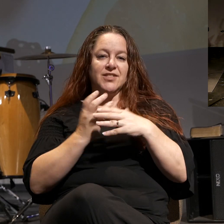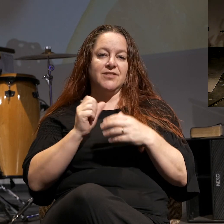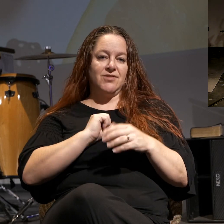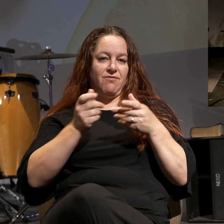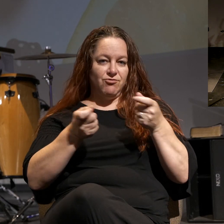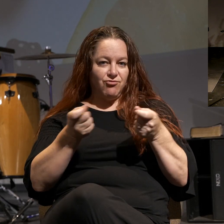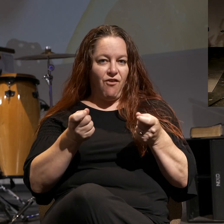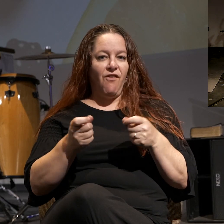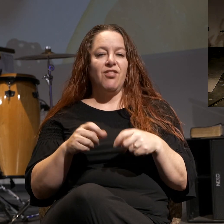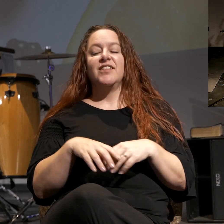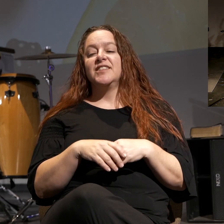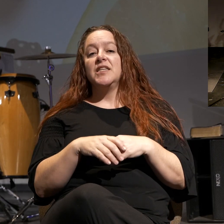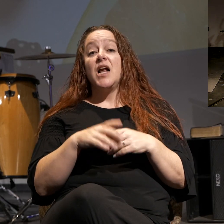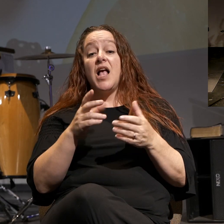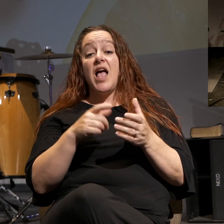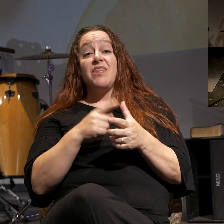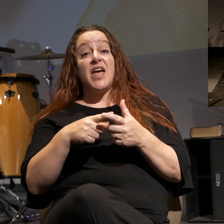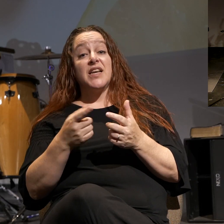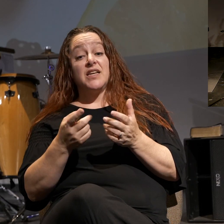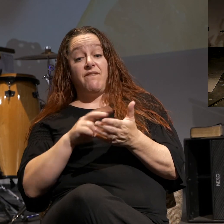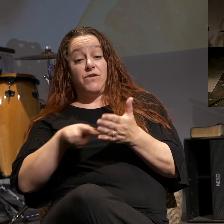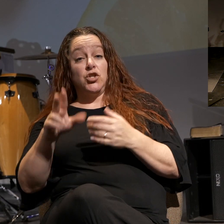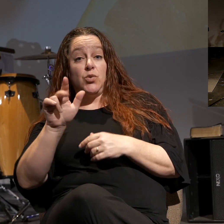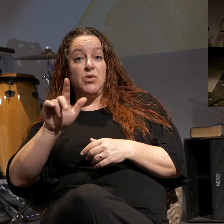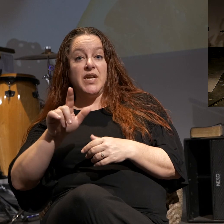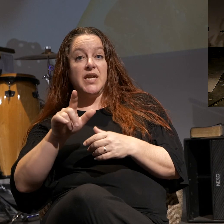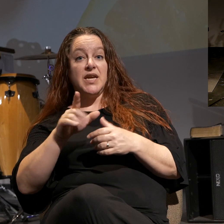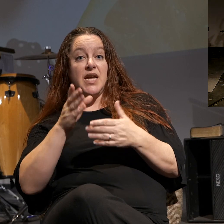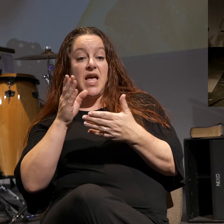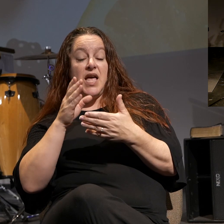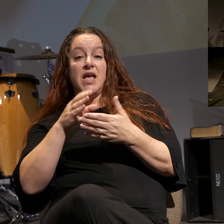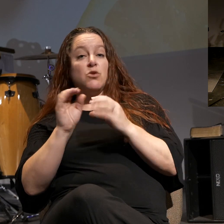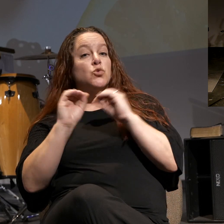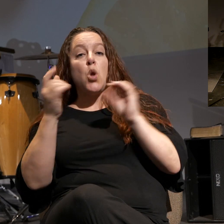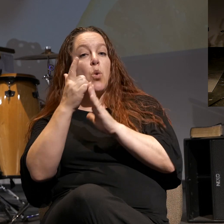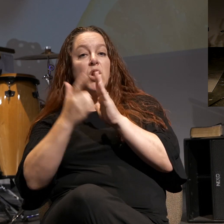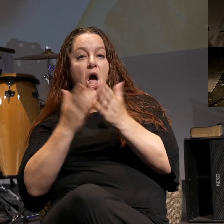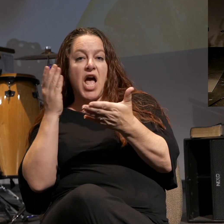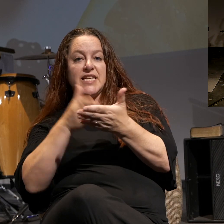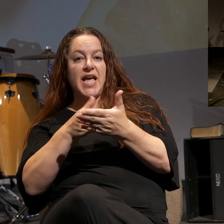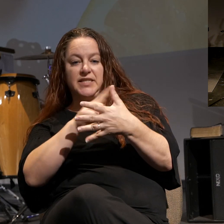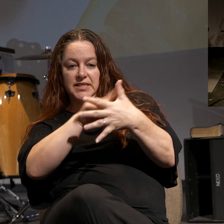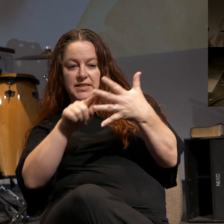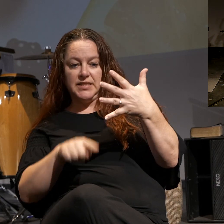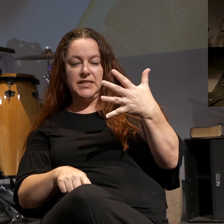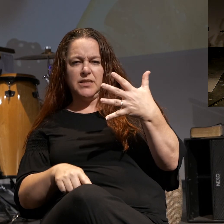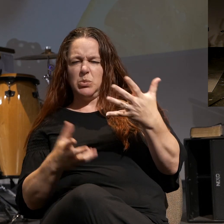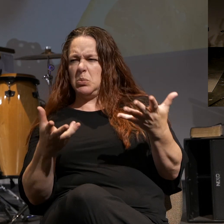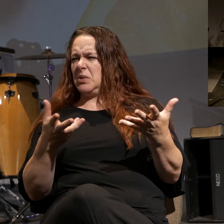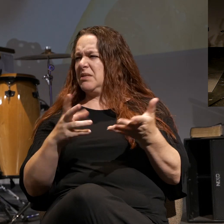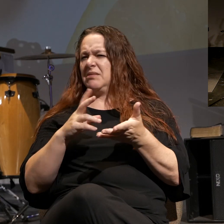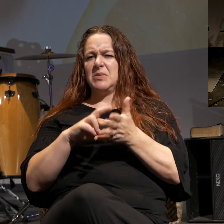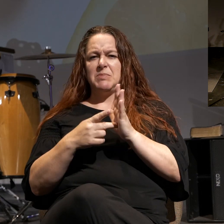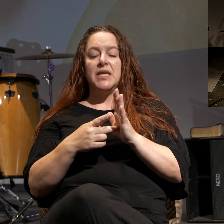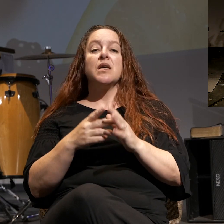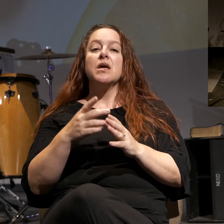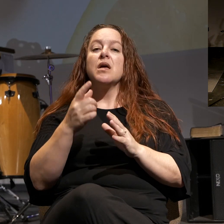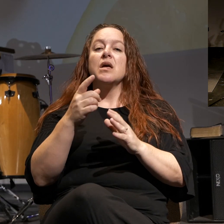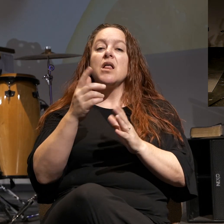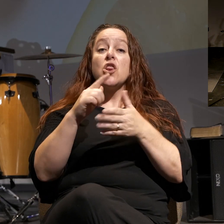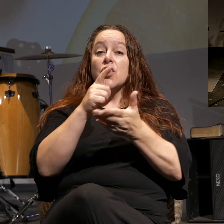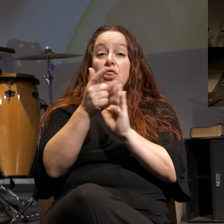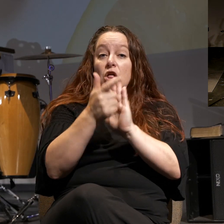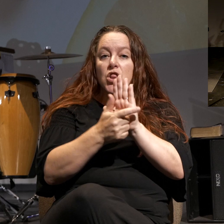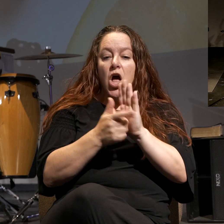that in verse 23 by saying, against such things there is no law. What? What is he talking about there? Well, he's just saying that the law cannot